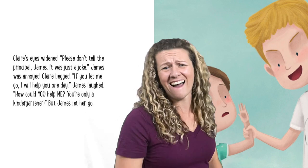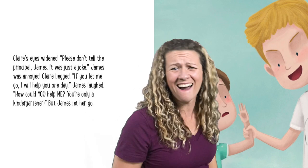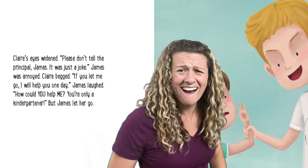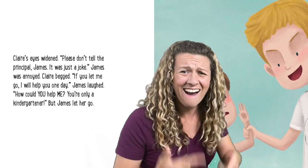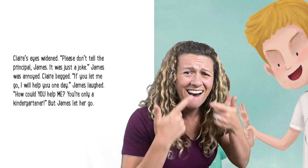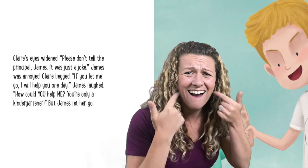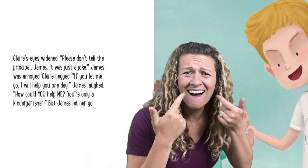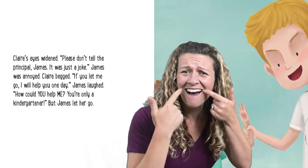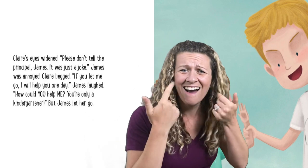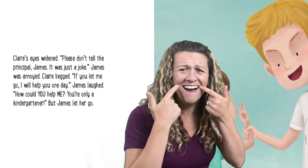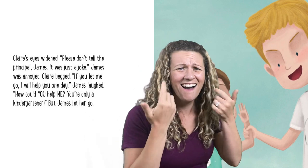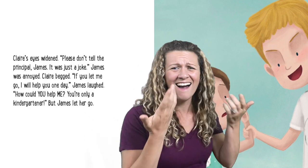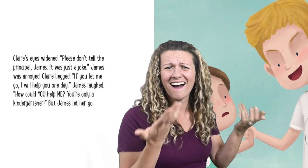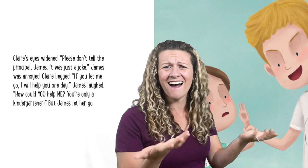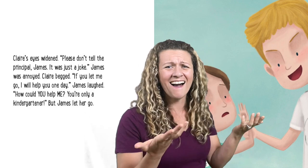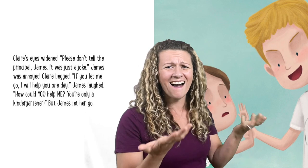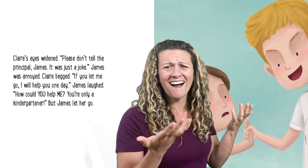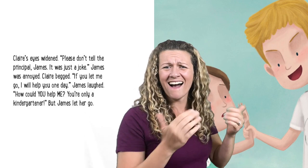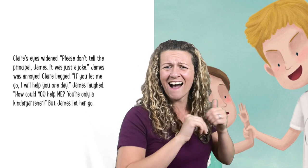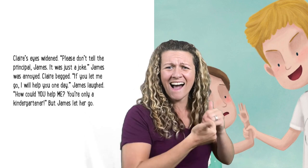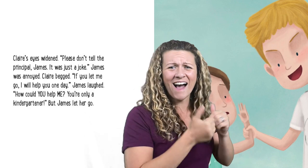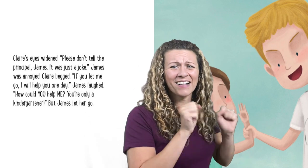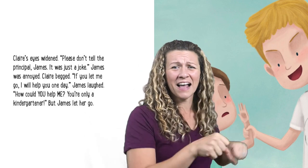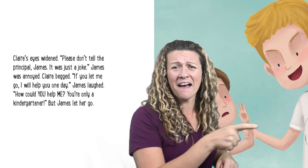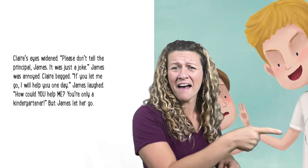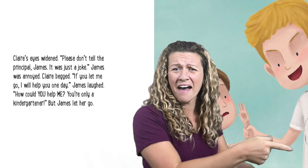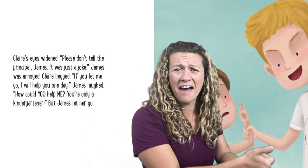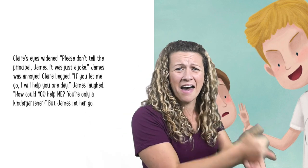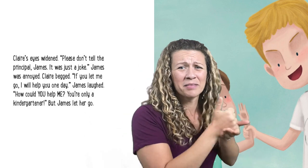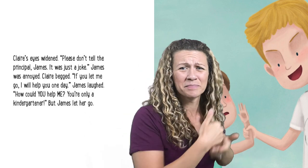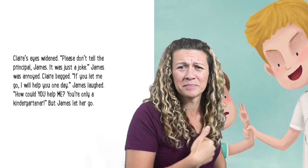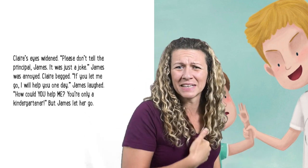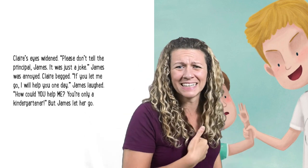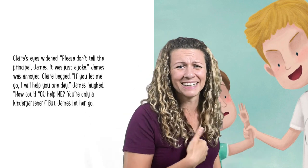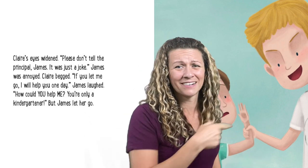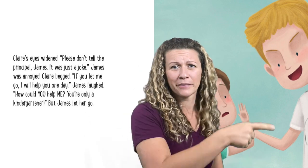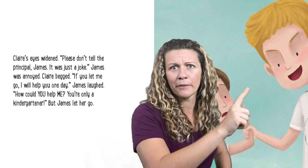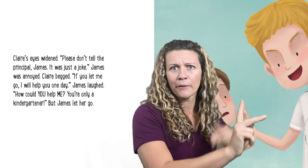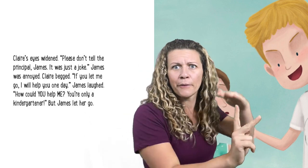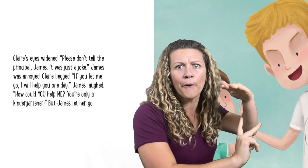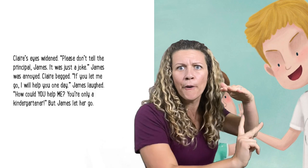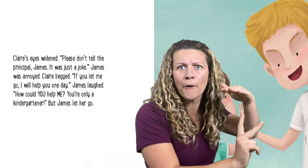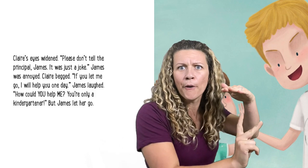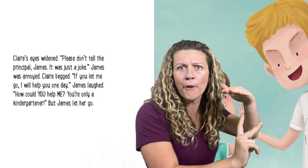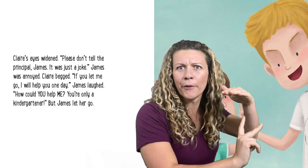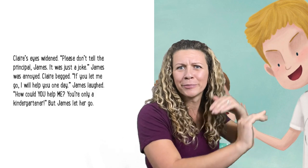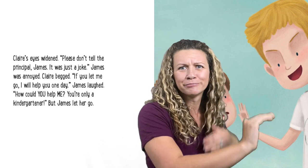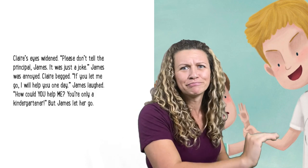James laughed. How could you help me? You are only a kindergartner.